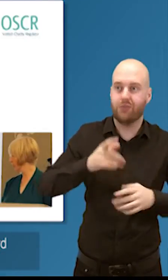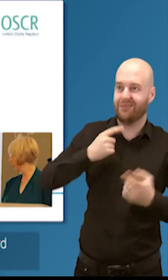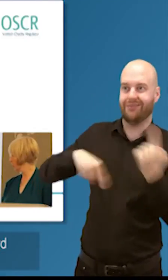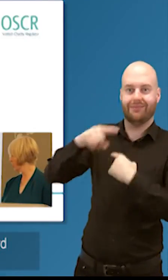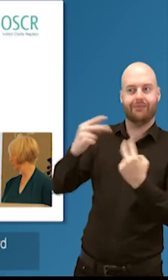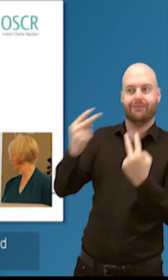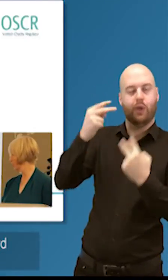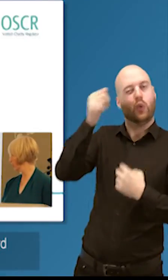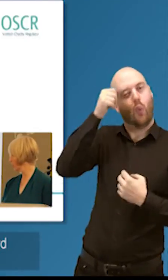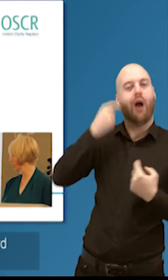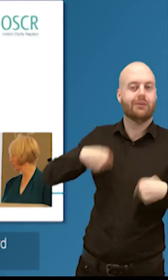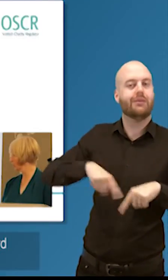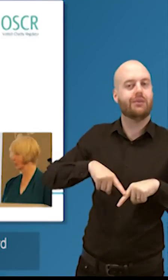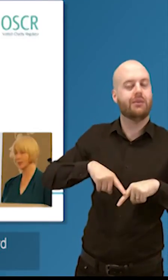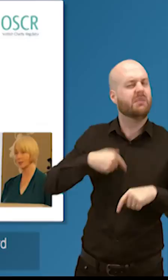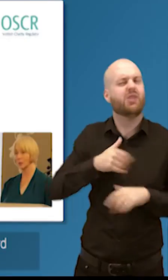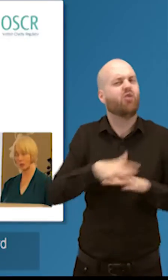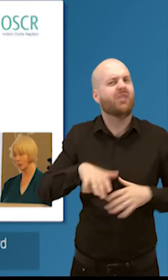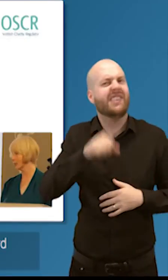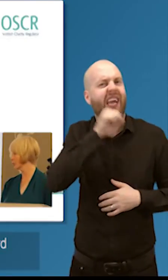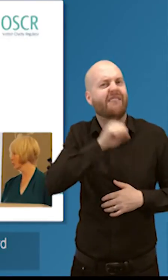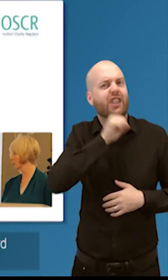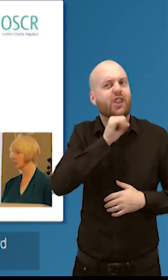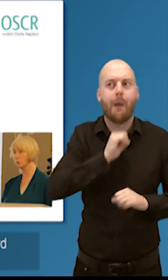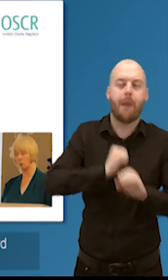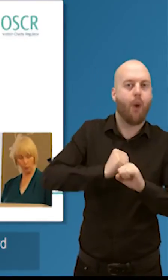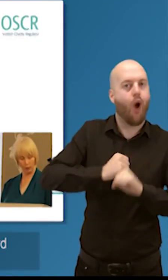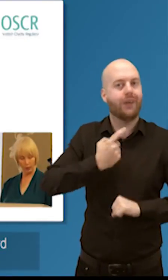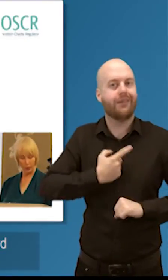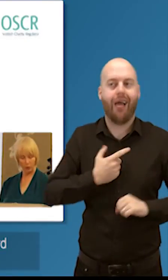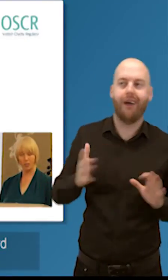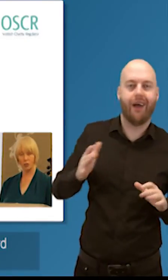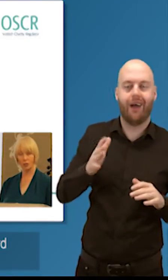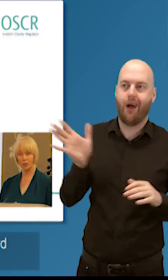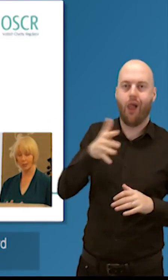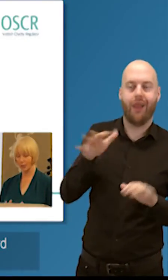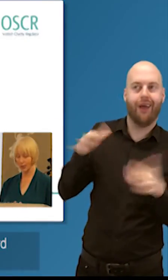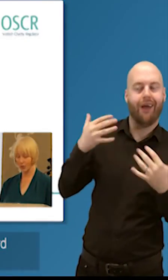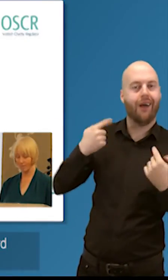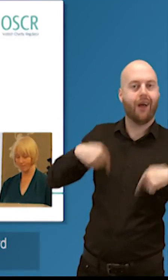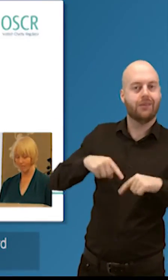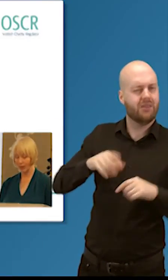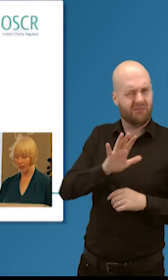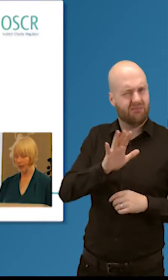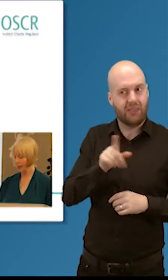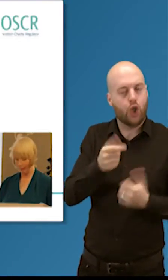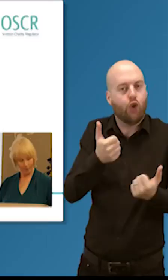on is on said board papers and going to the going to the board tomorrow for for discussion and consideration